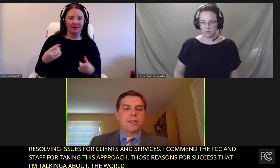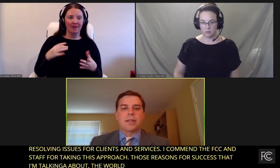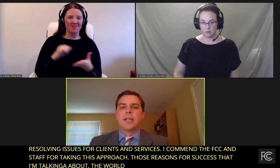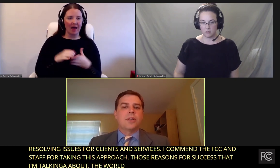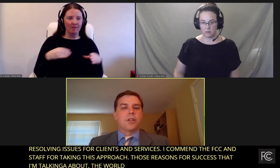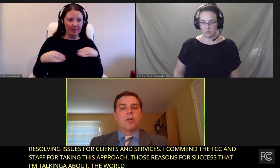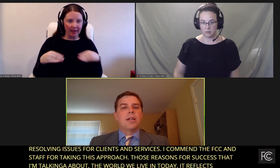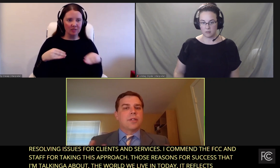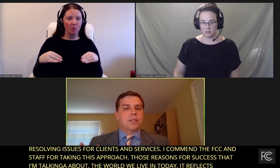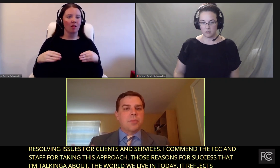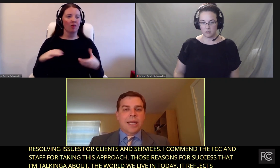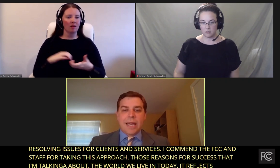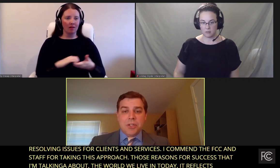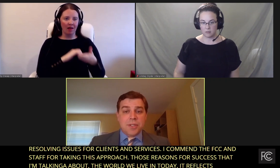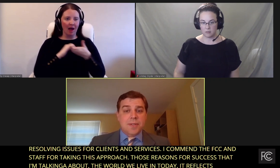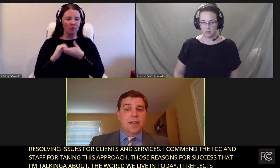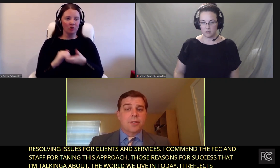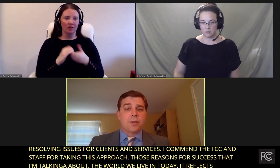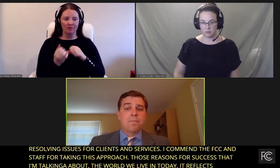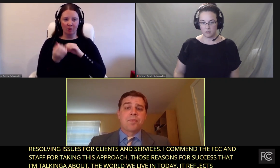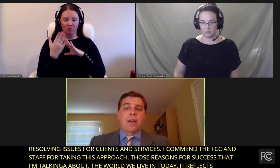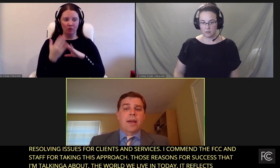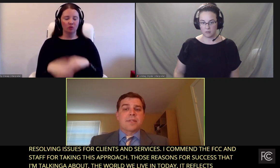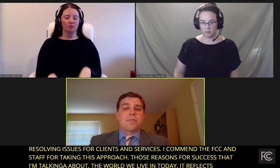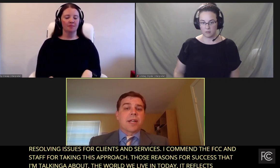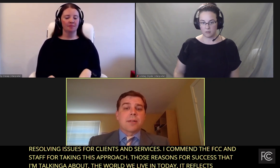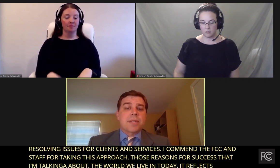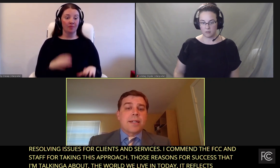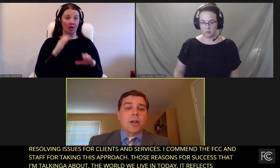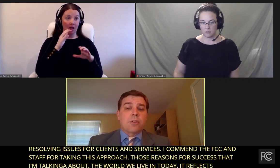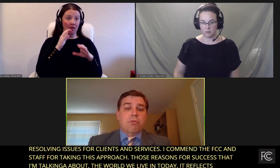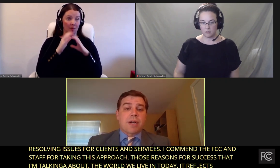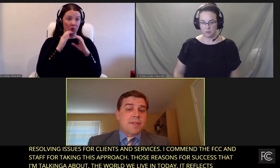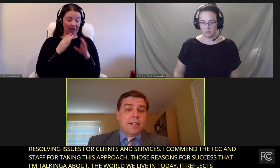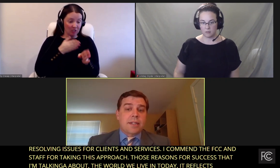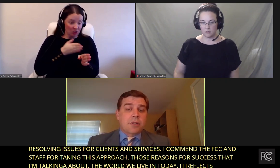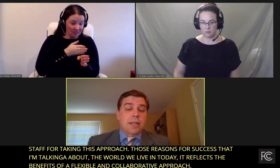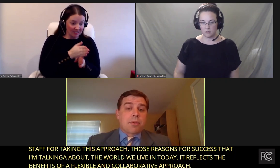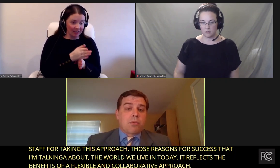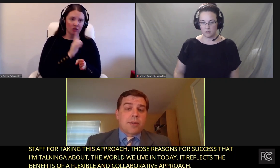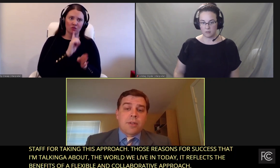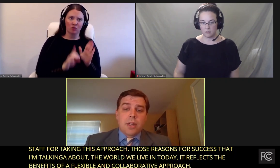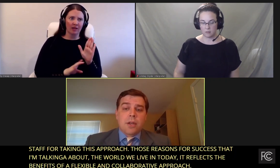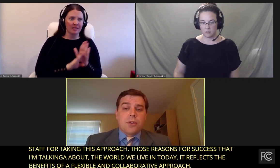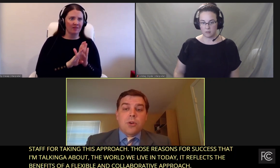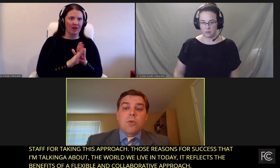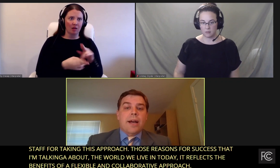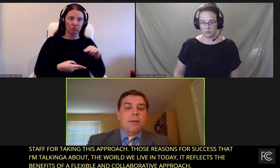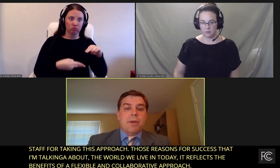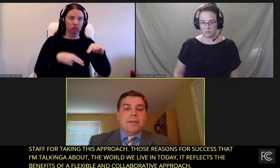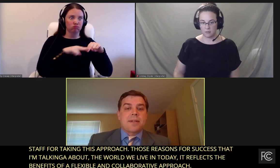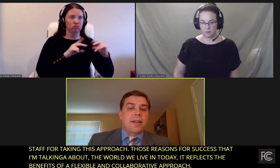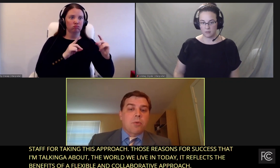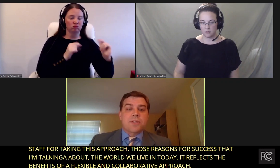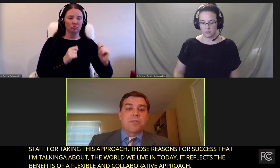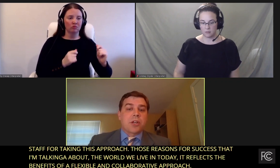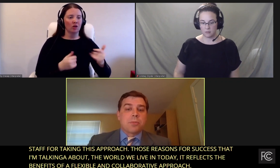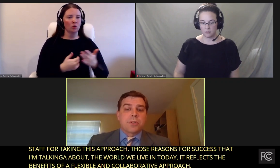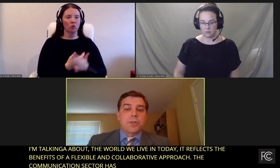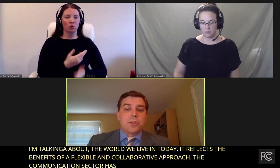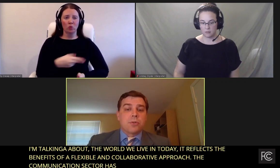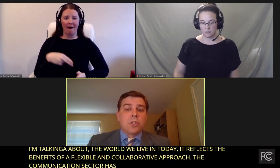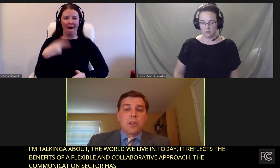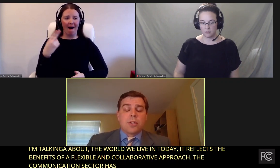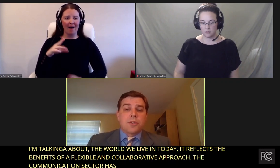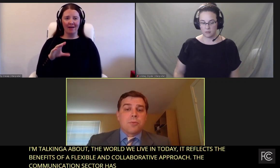approach. I think, you know, the communication sector has developed at an unprecedented clip with new high capacity networks